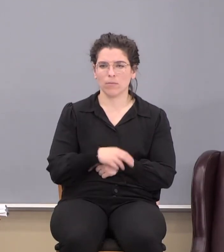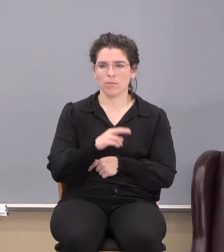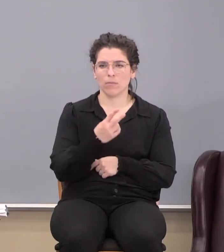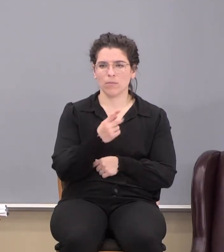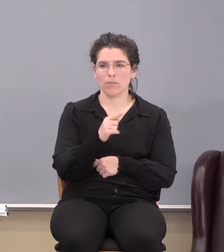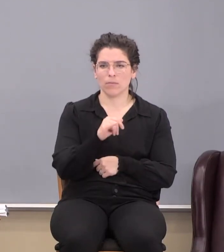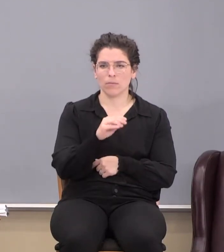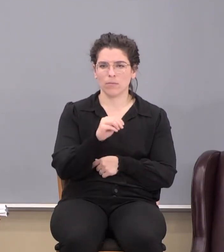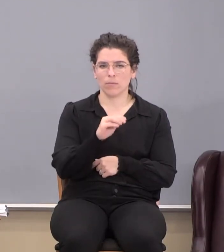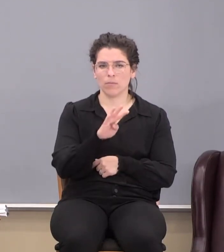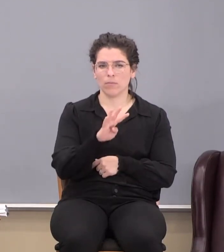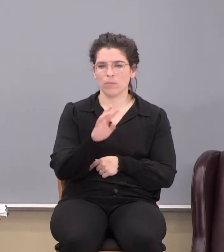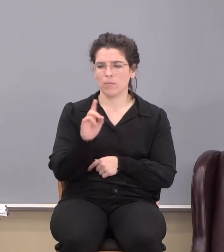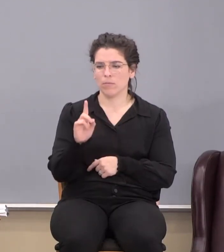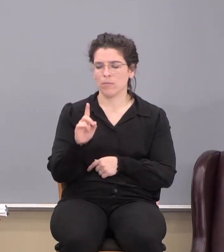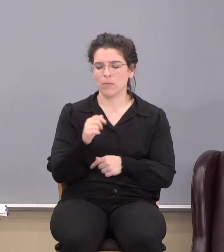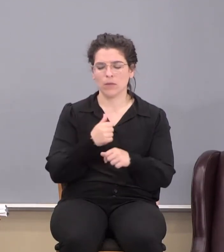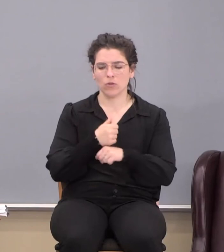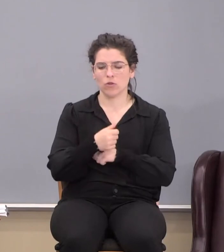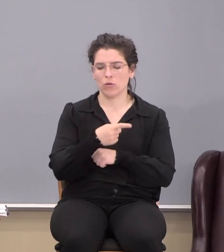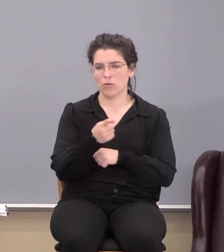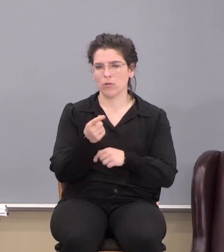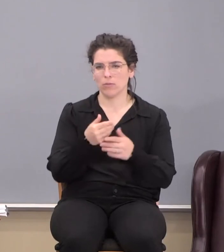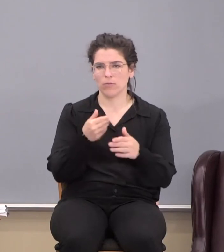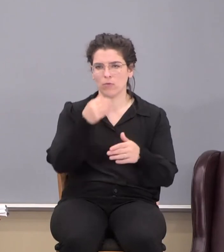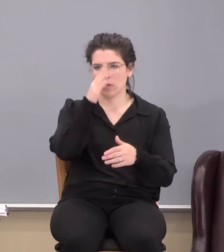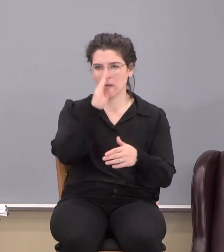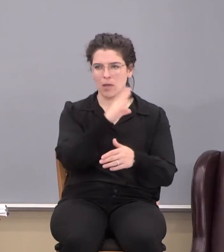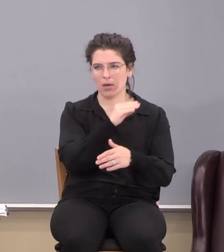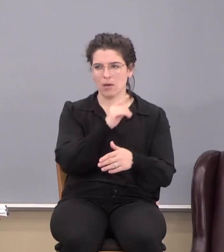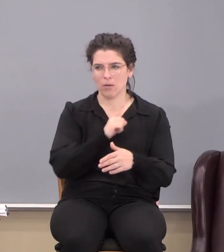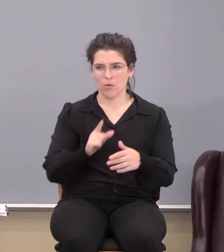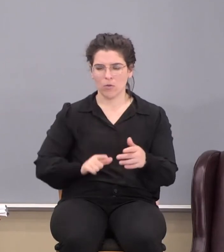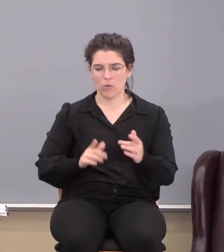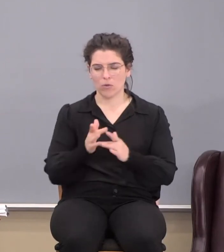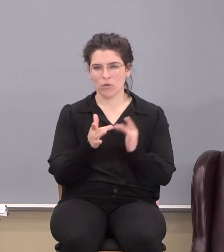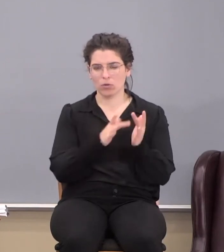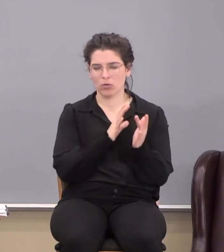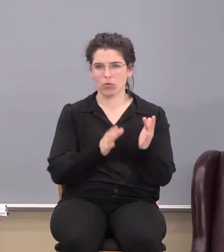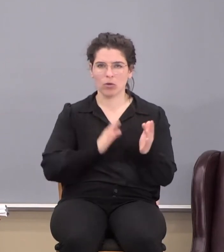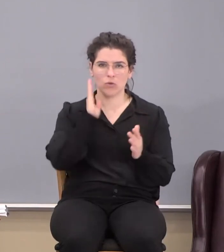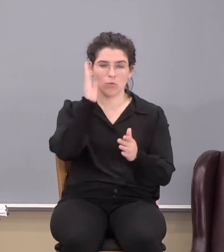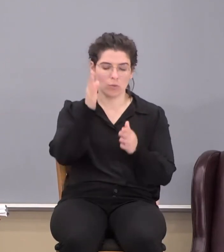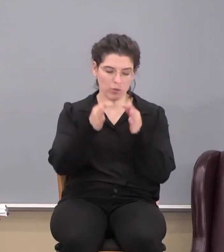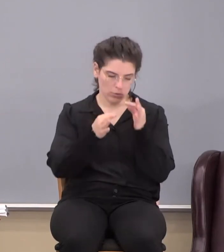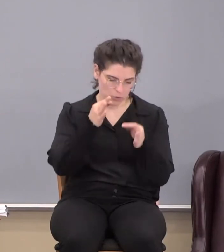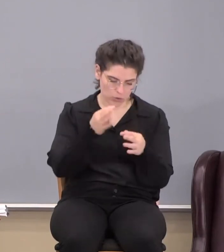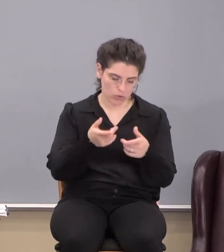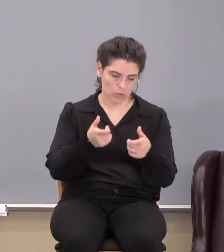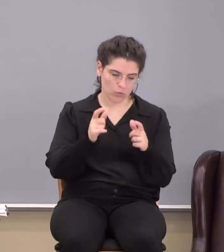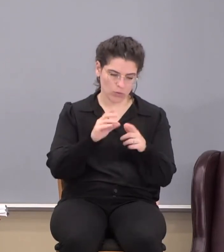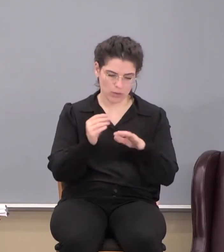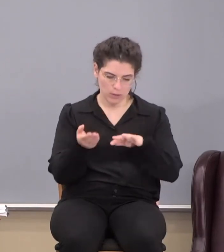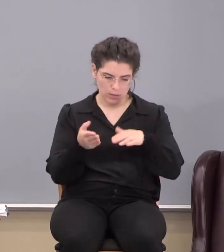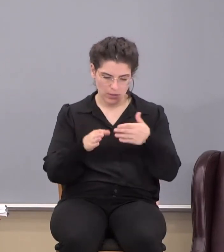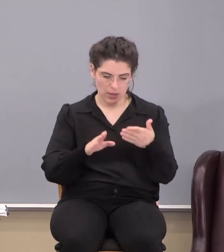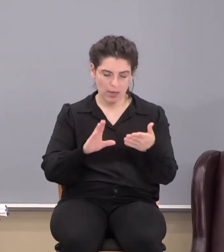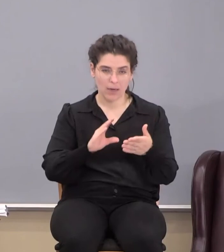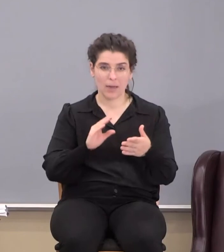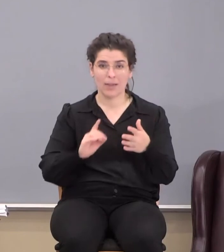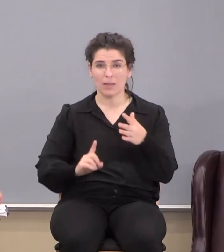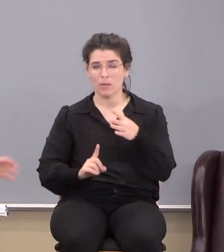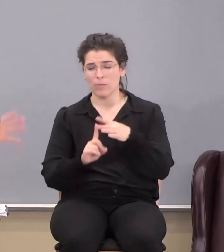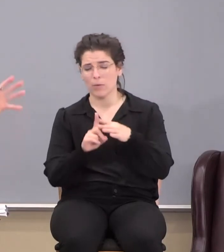1. I charge thee therefore before God and the Lord Jesus Christ who shall judge the quick and the dead at his appearing and his kingdom.